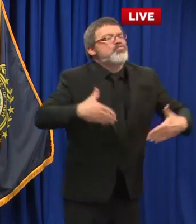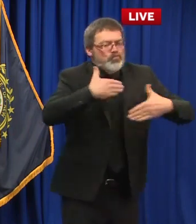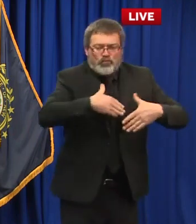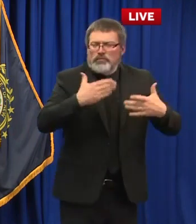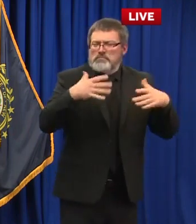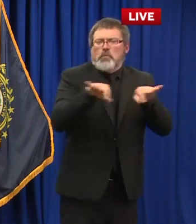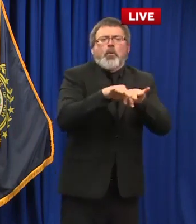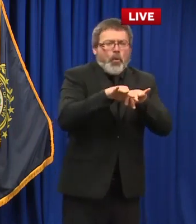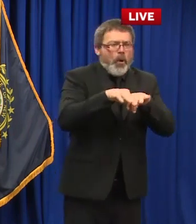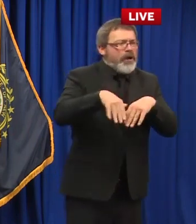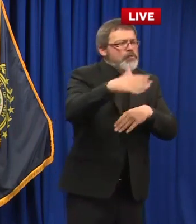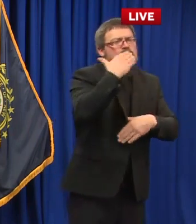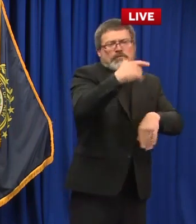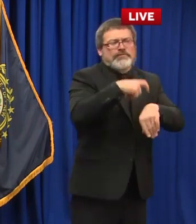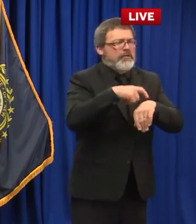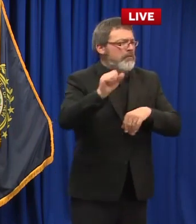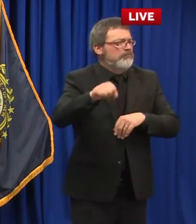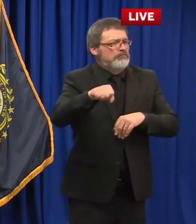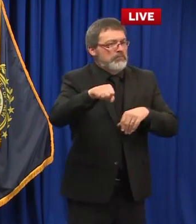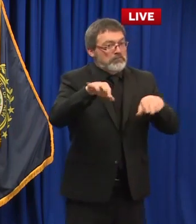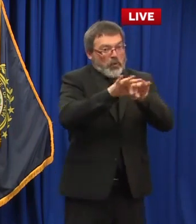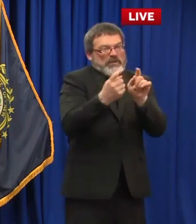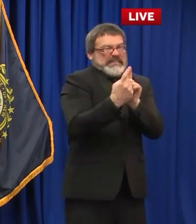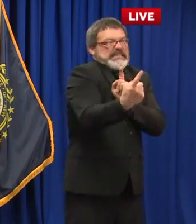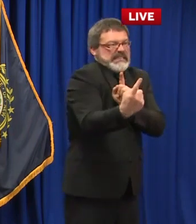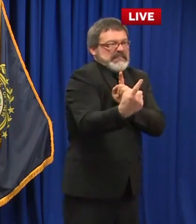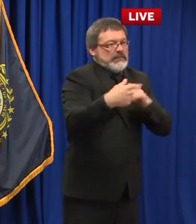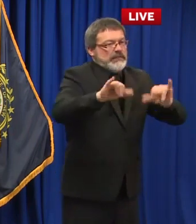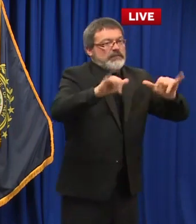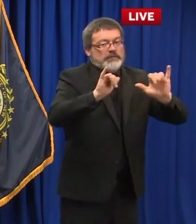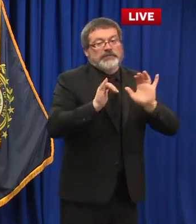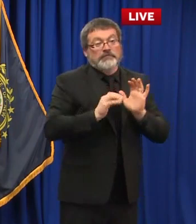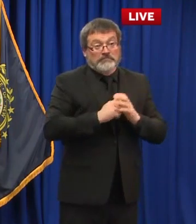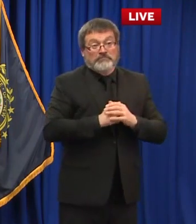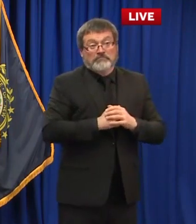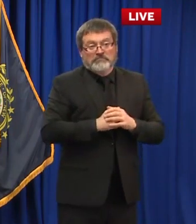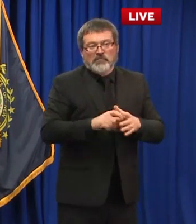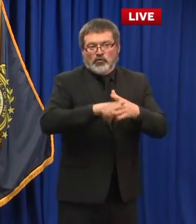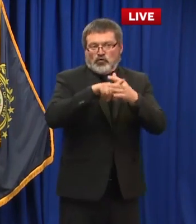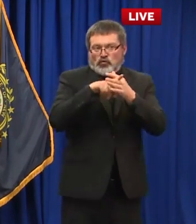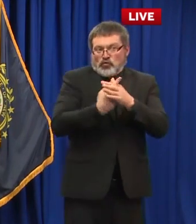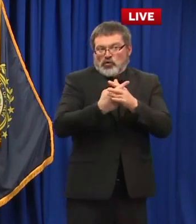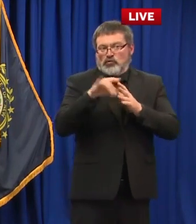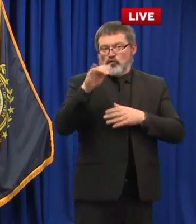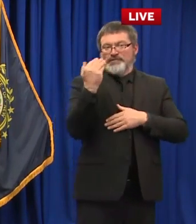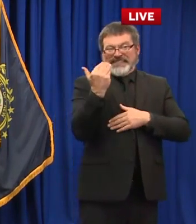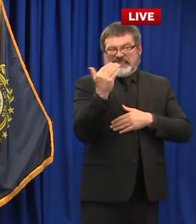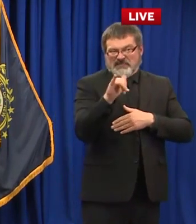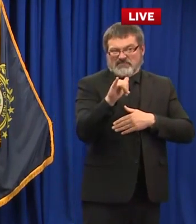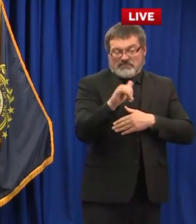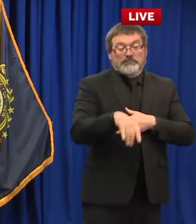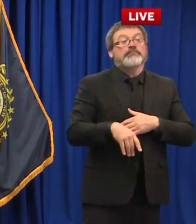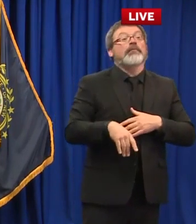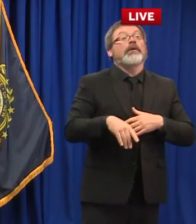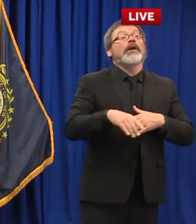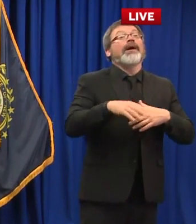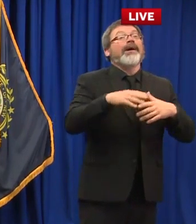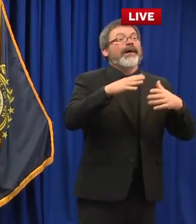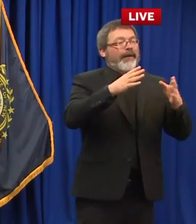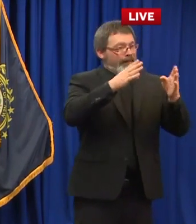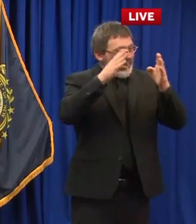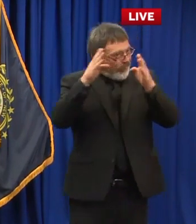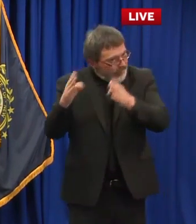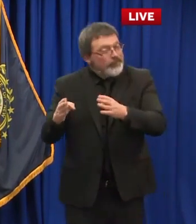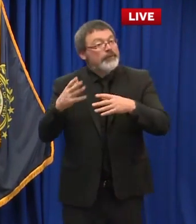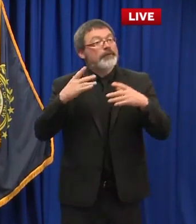in as safe of a manner as possible also last week we did report we did talk about uh overnight camps we talked about the fact